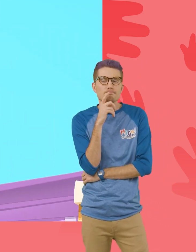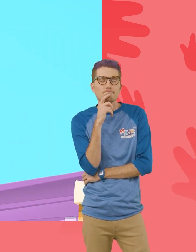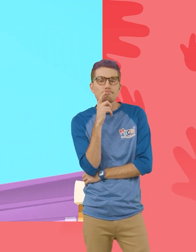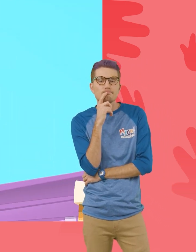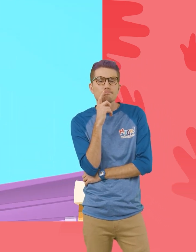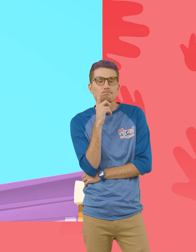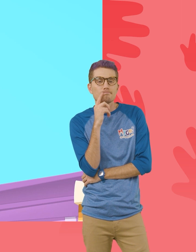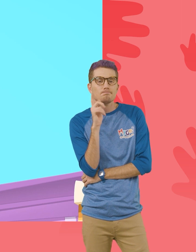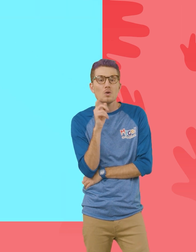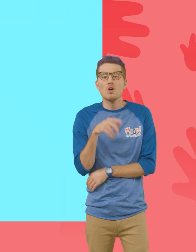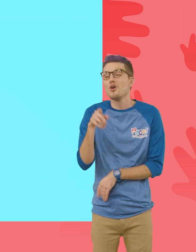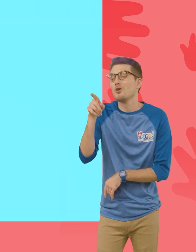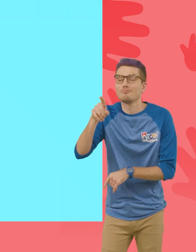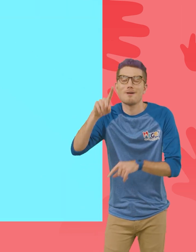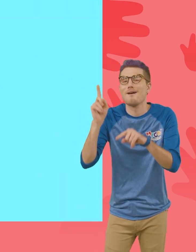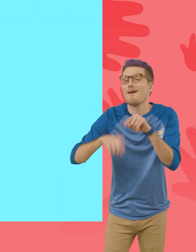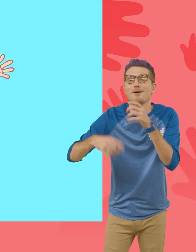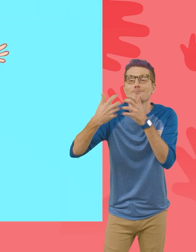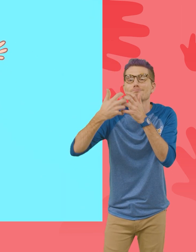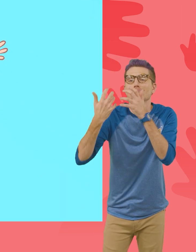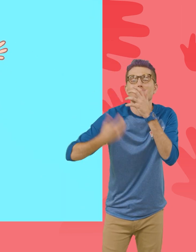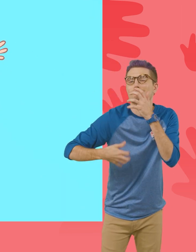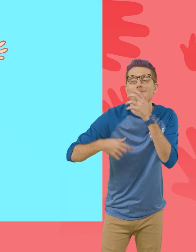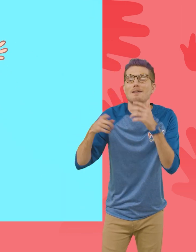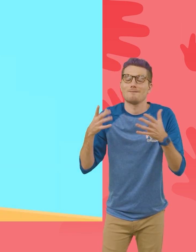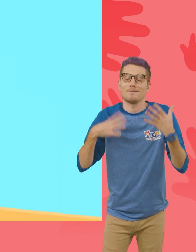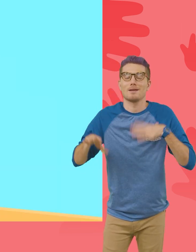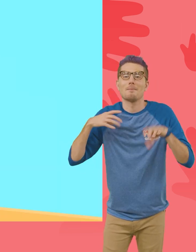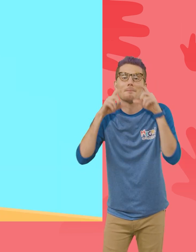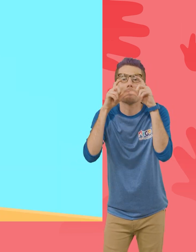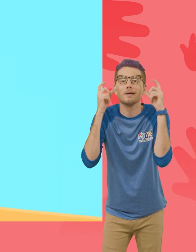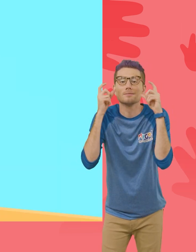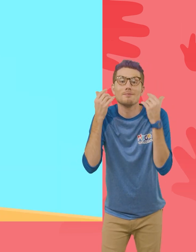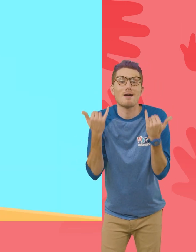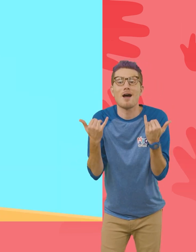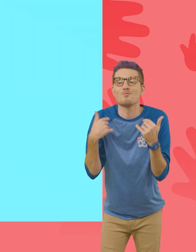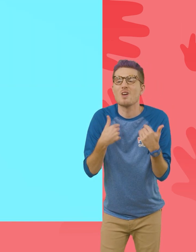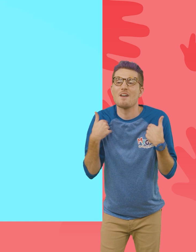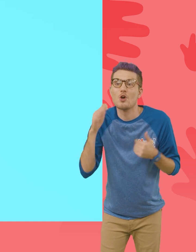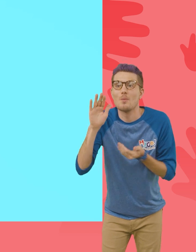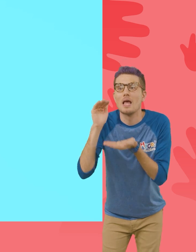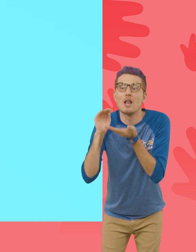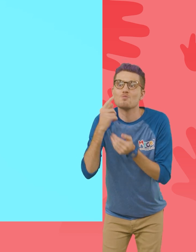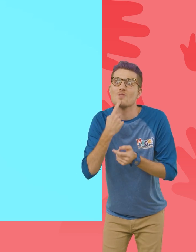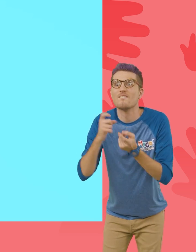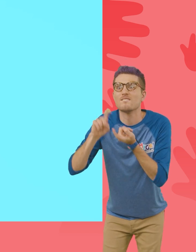Huh? You are no match for the fashion bandits! And now, we have your little red friend!